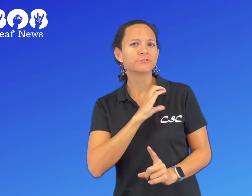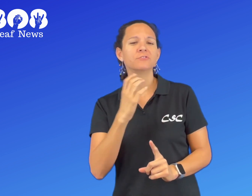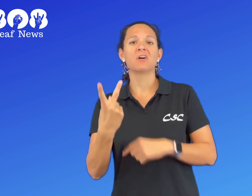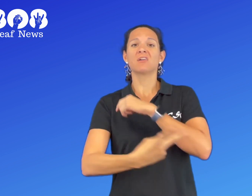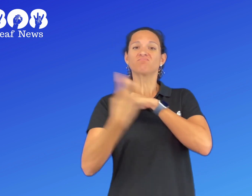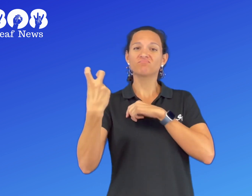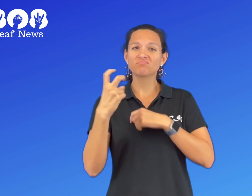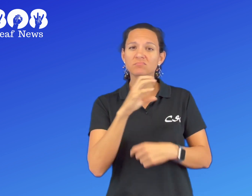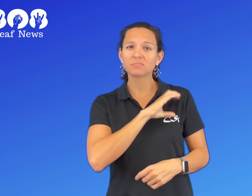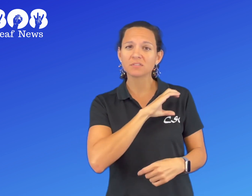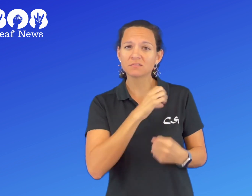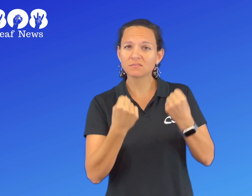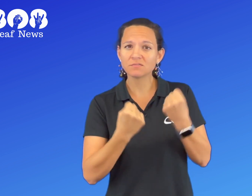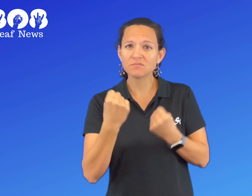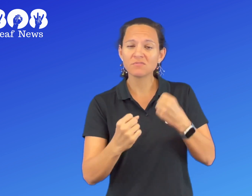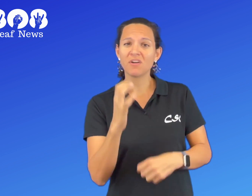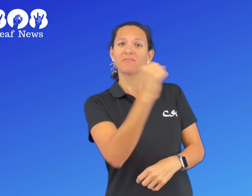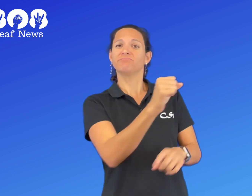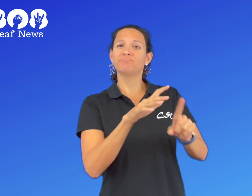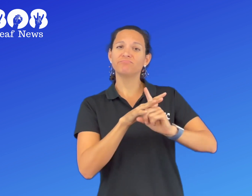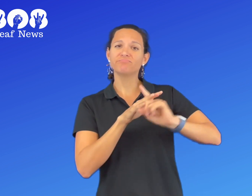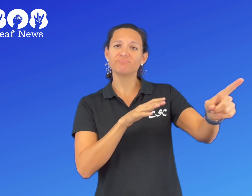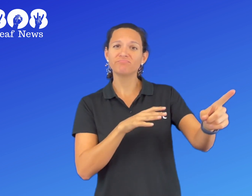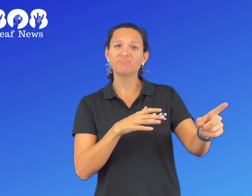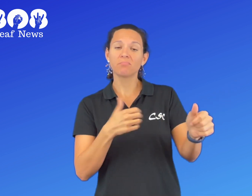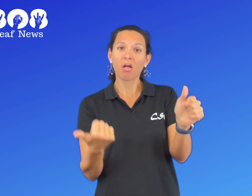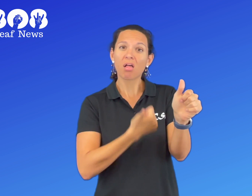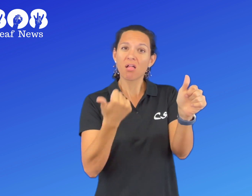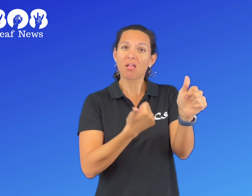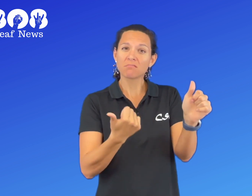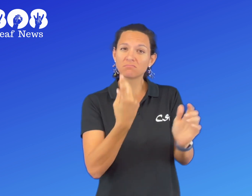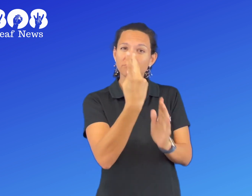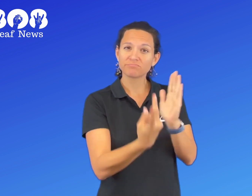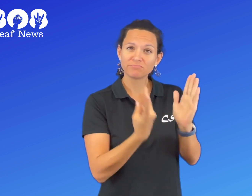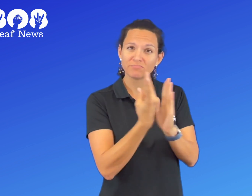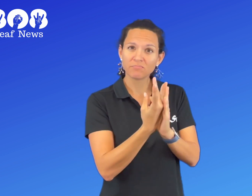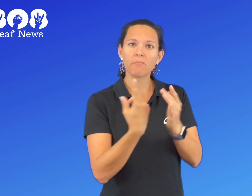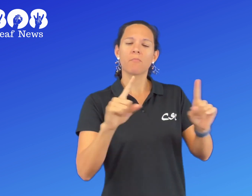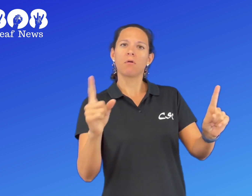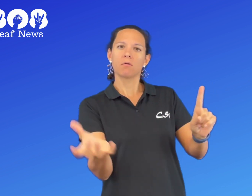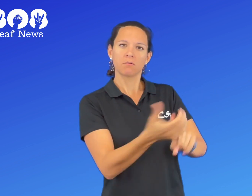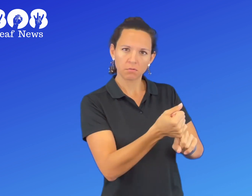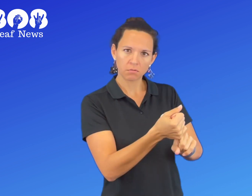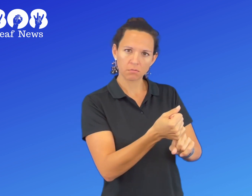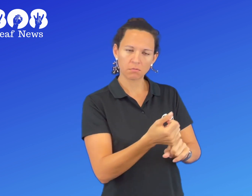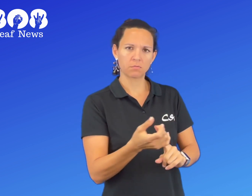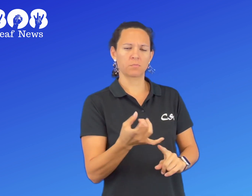who assaulted a police officer and stole his police vehicle and fled. After a two-hour